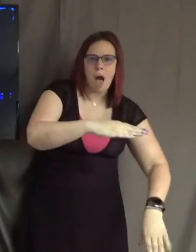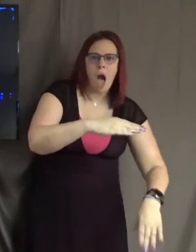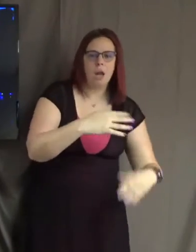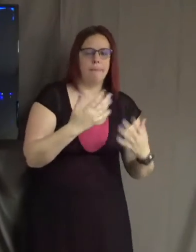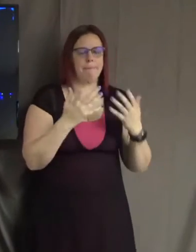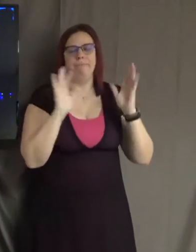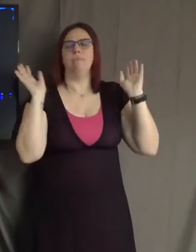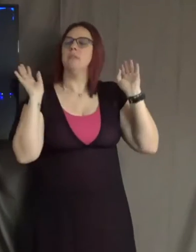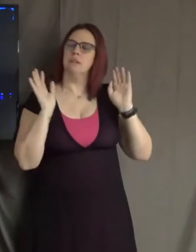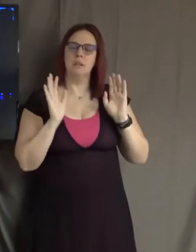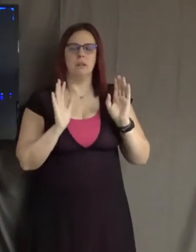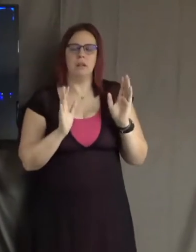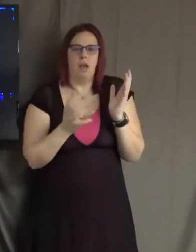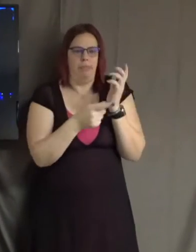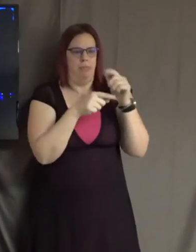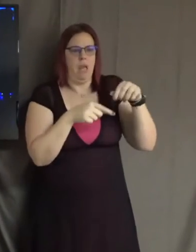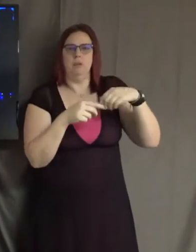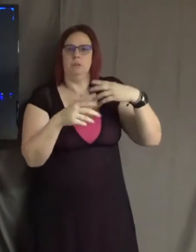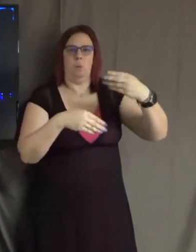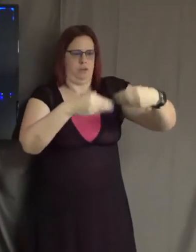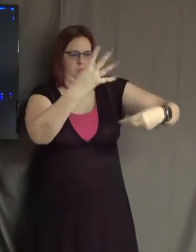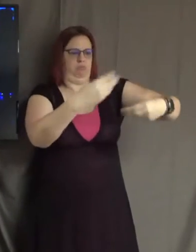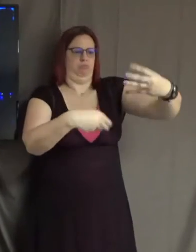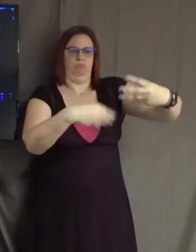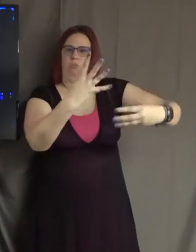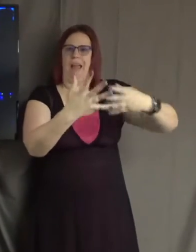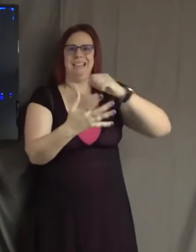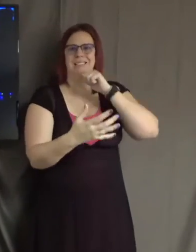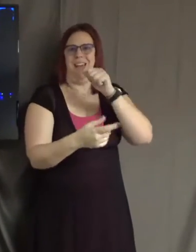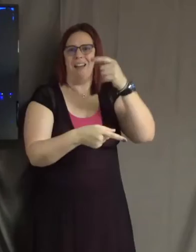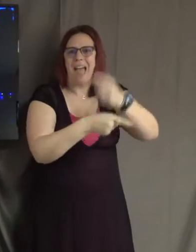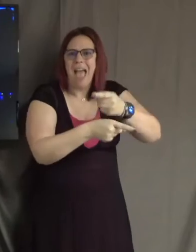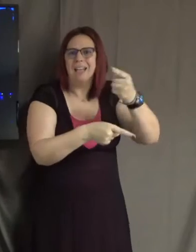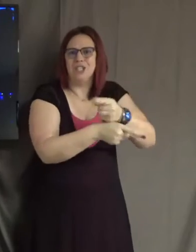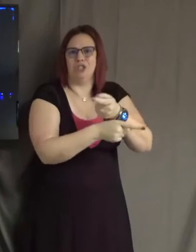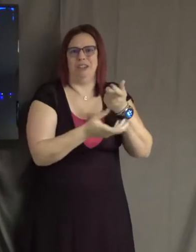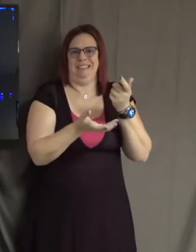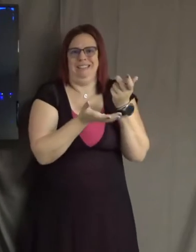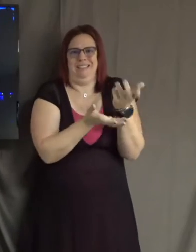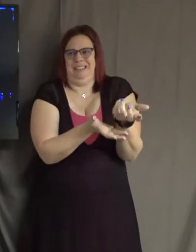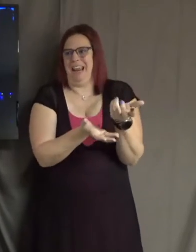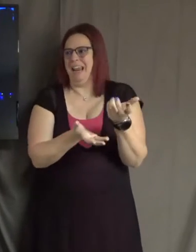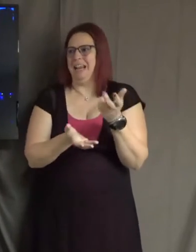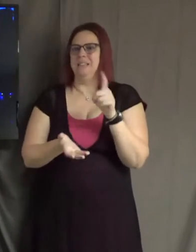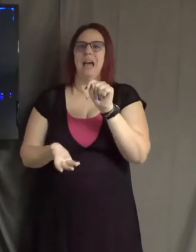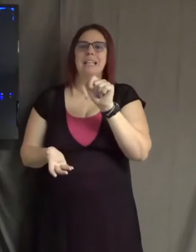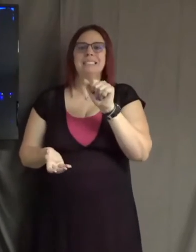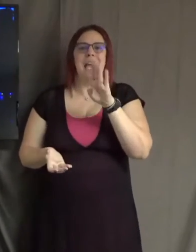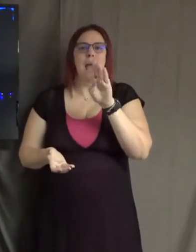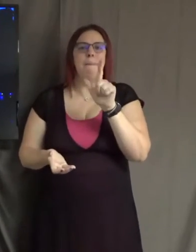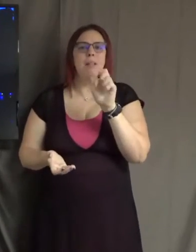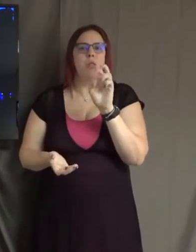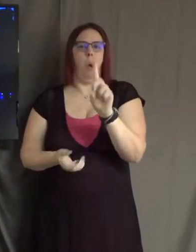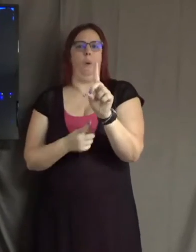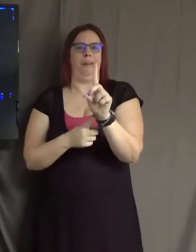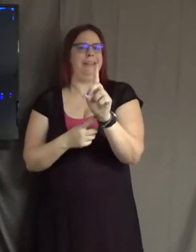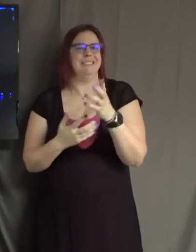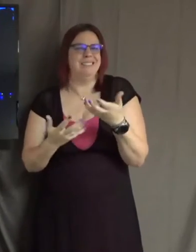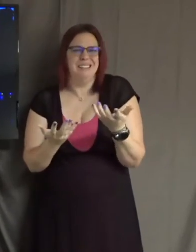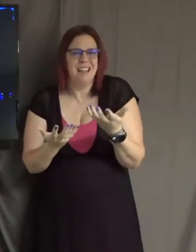that is not even necessarily accurate. It's tabloid consciousness. It's not accurate reporting or accurate conversation